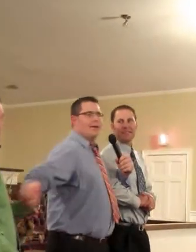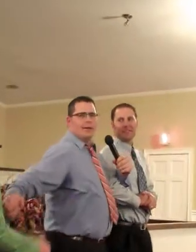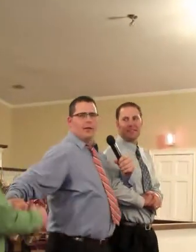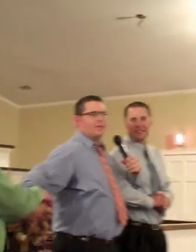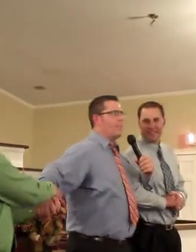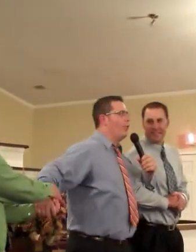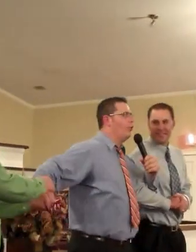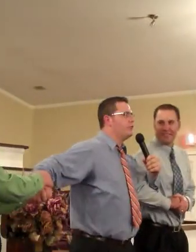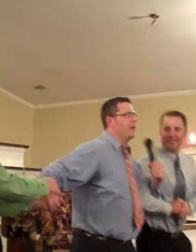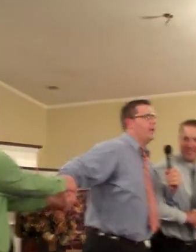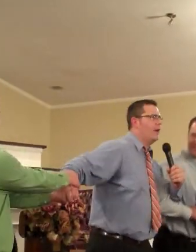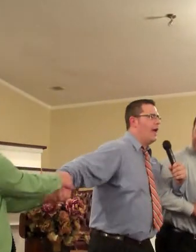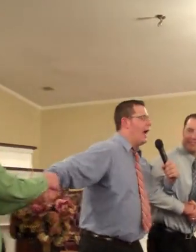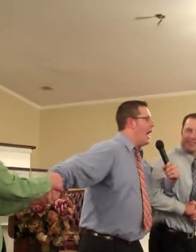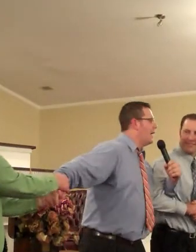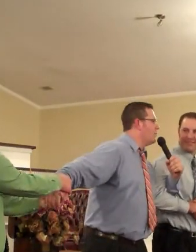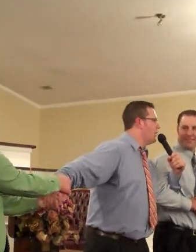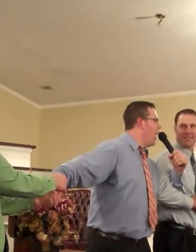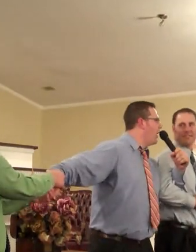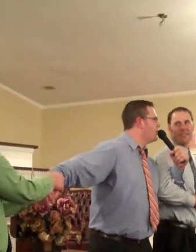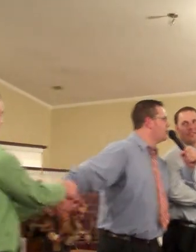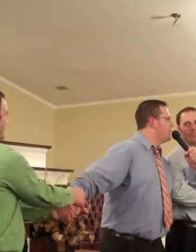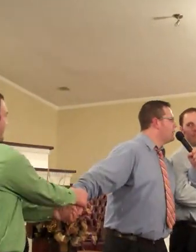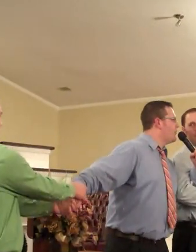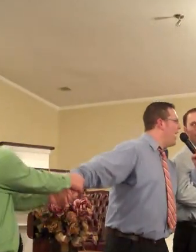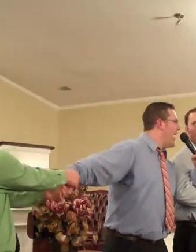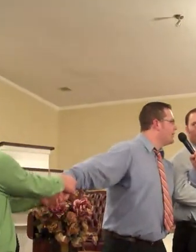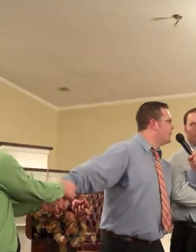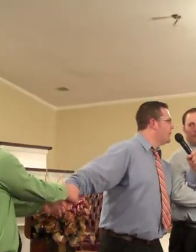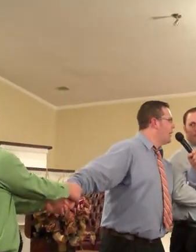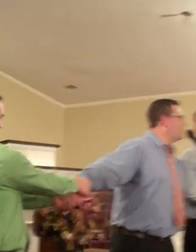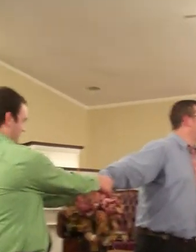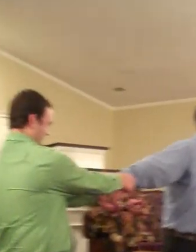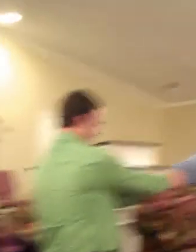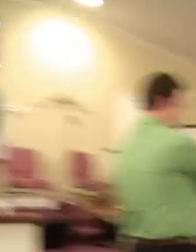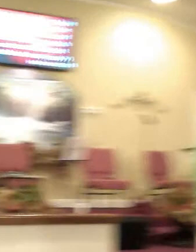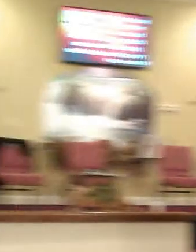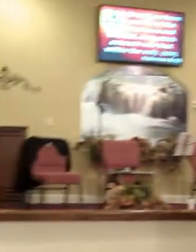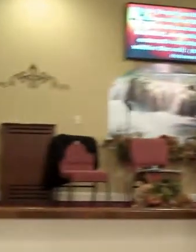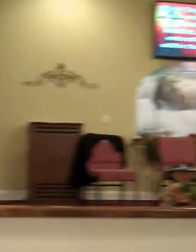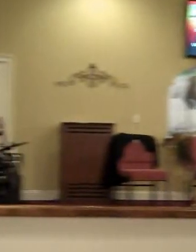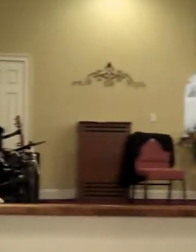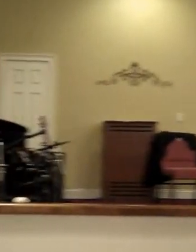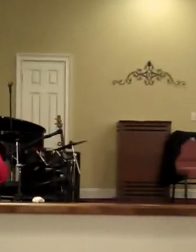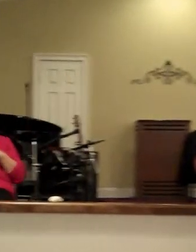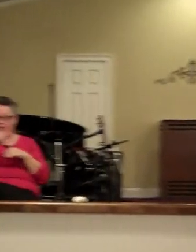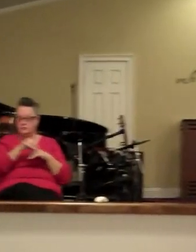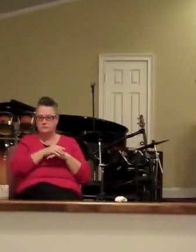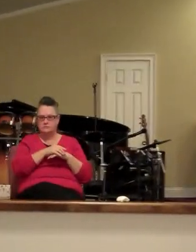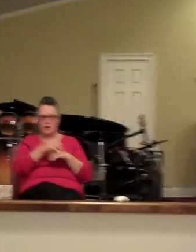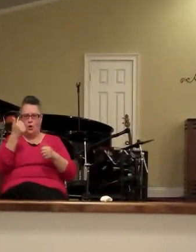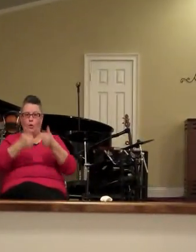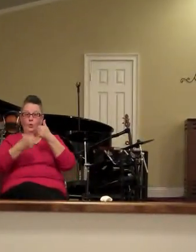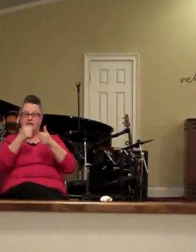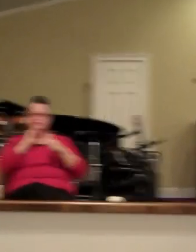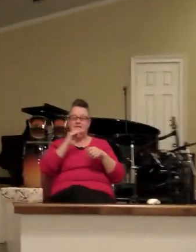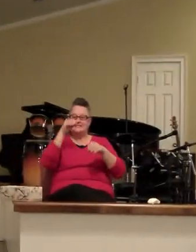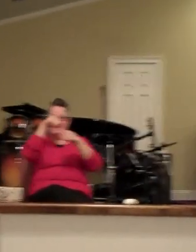that pulls me I am locked to that that was in the veil which is in the veil